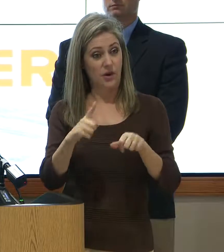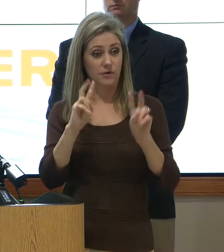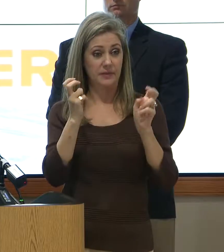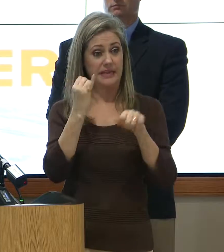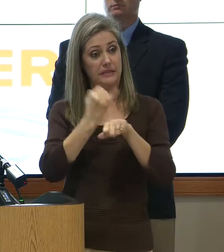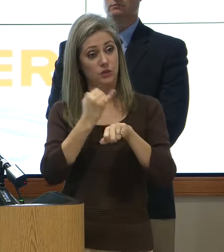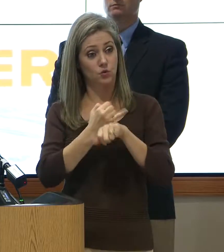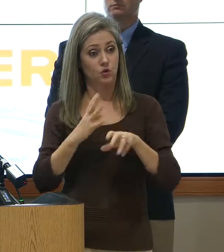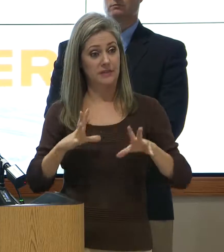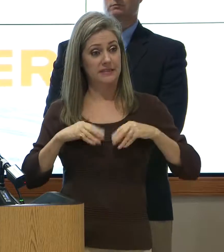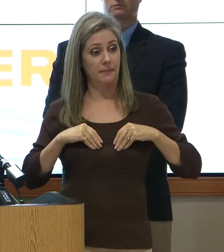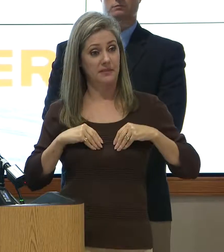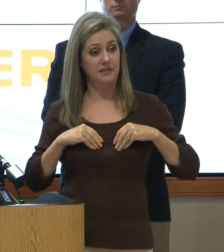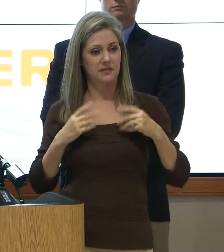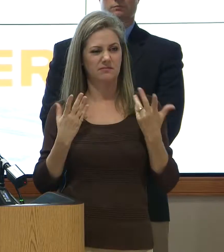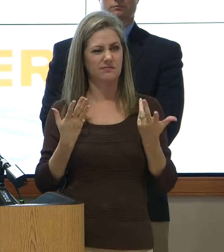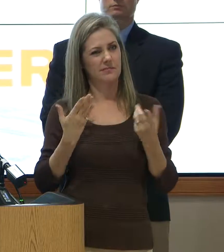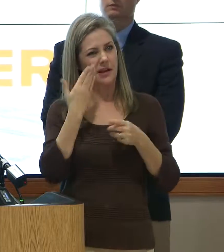acceptance.